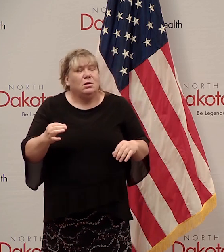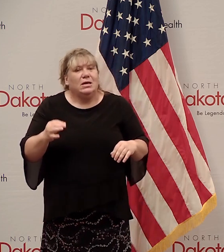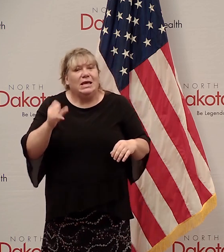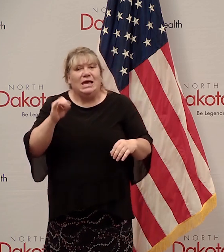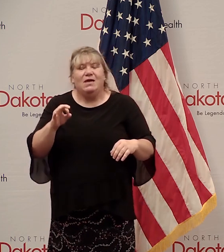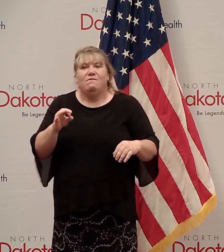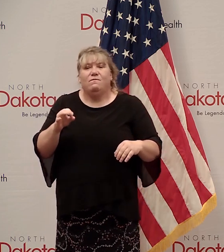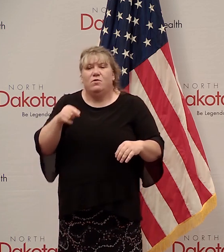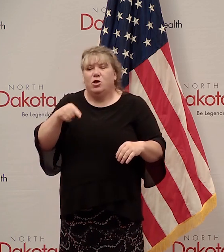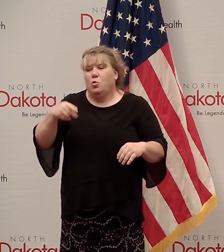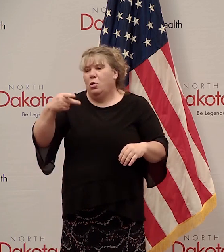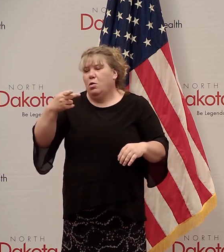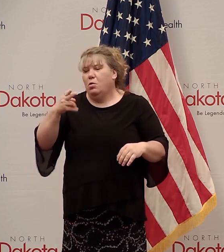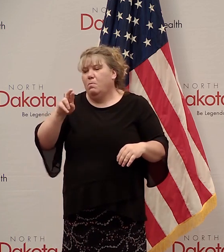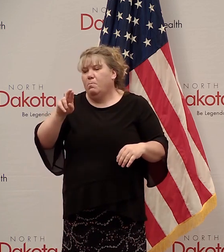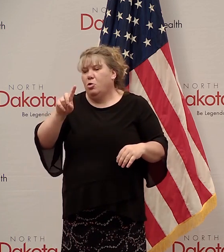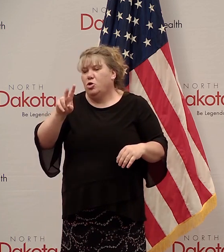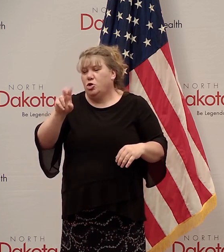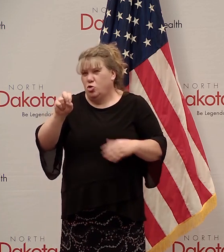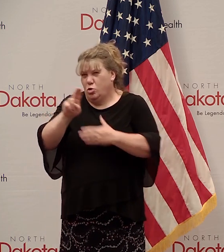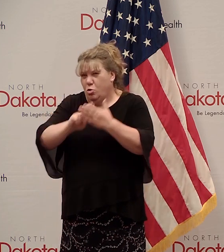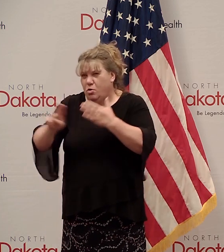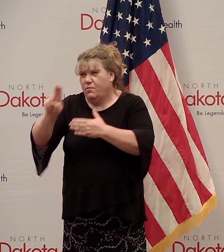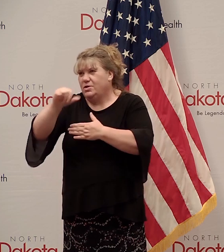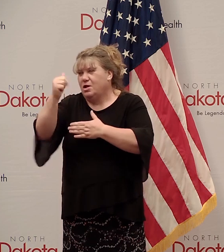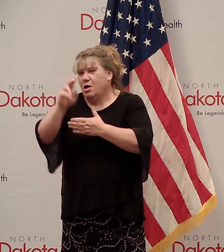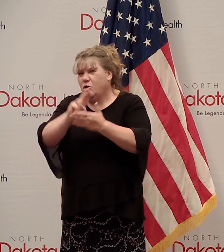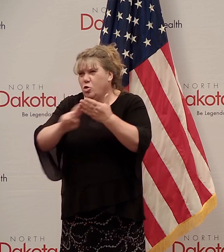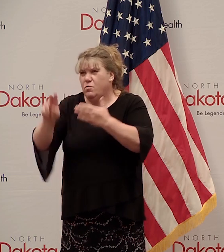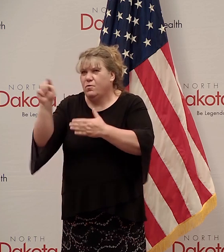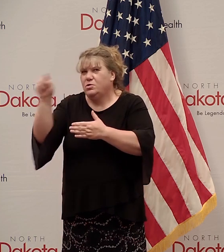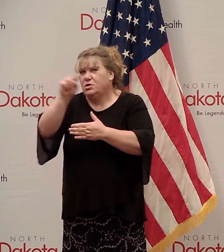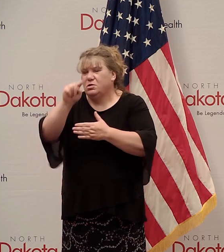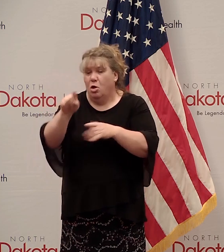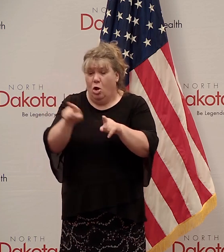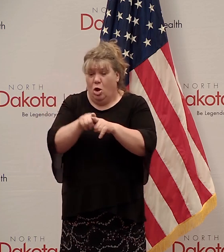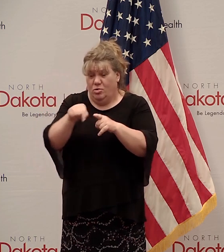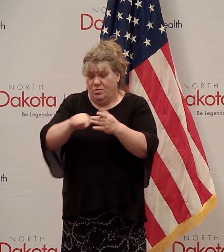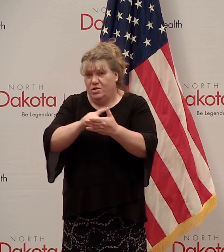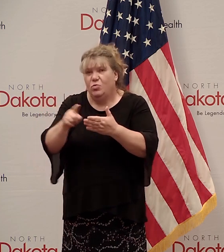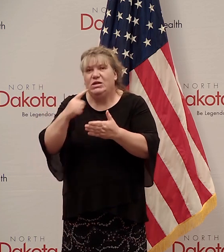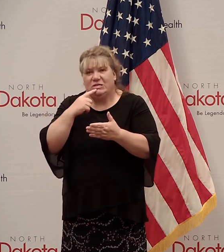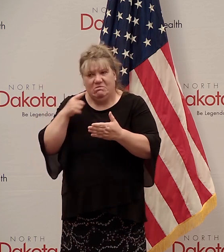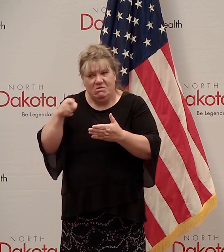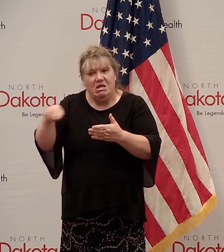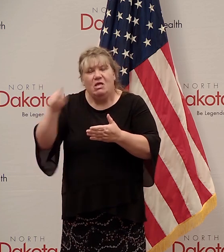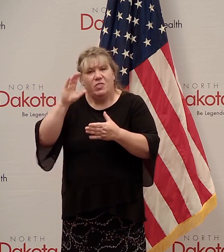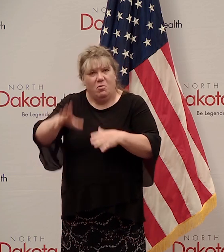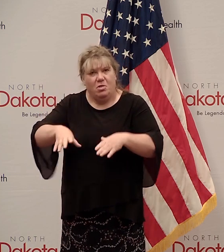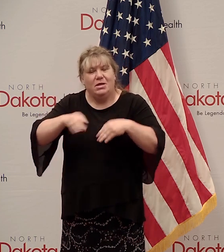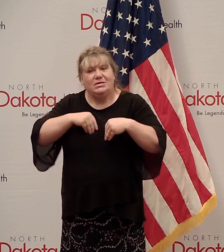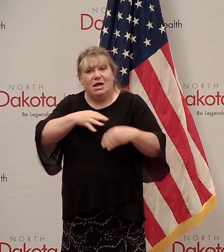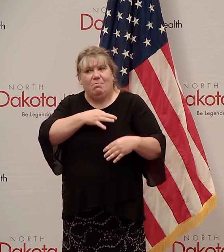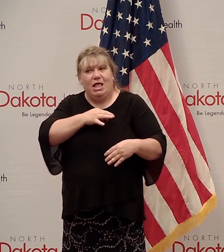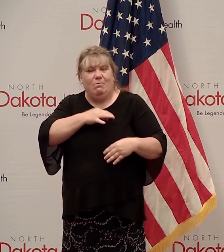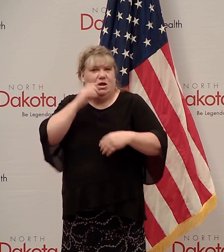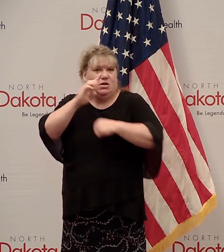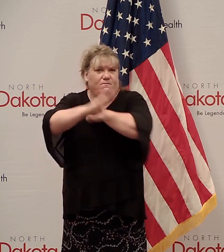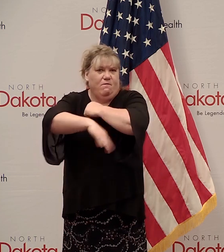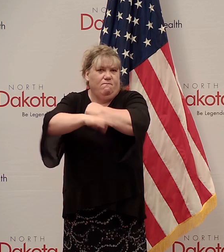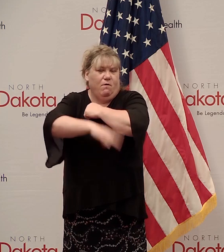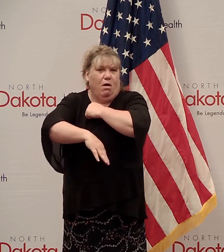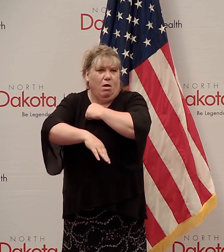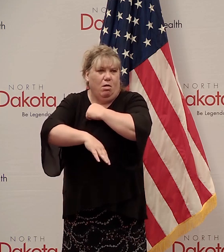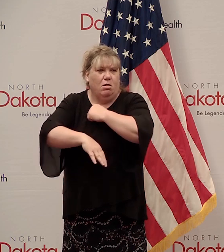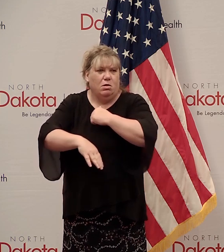Purdue University, others around the nation had also this week indicated that they were going to be accepting applications for fall enrollment